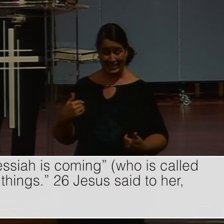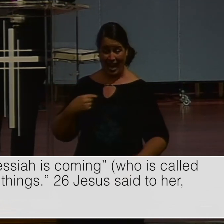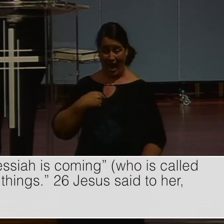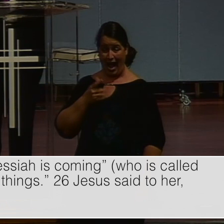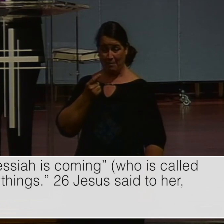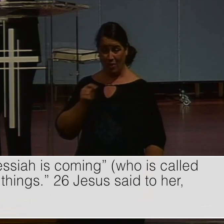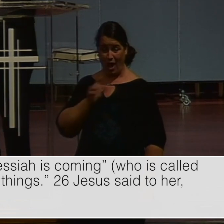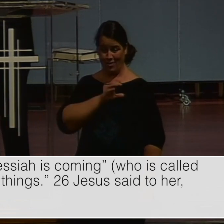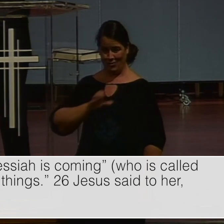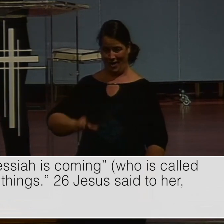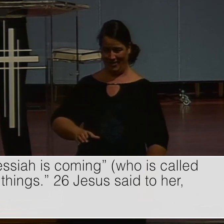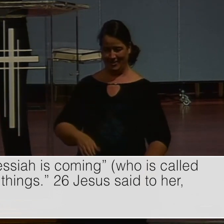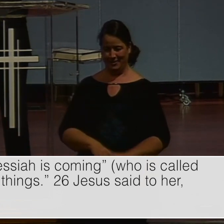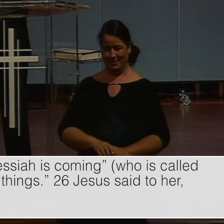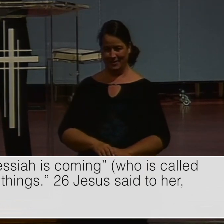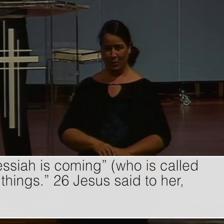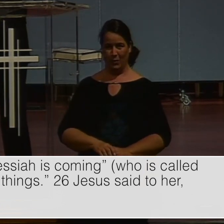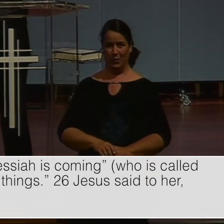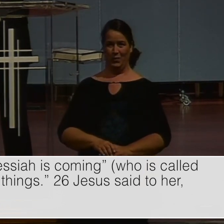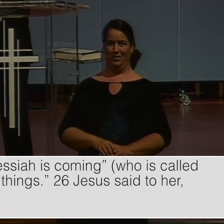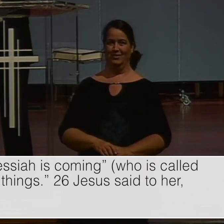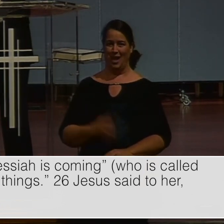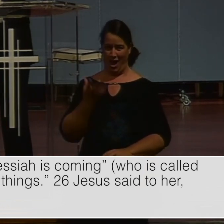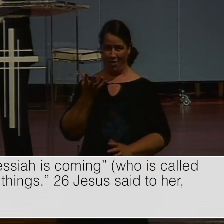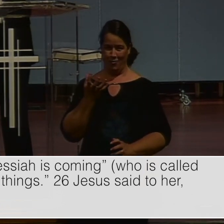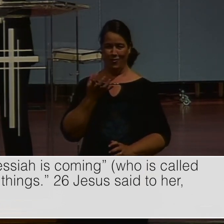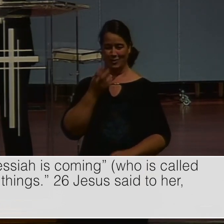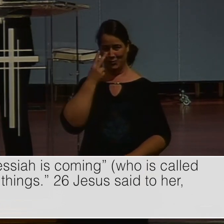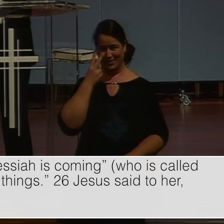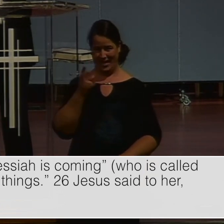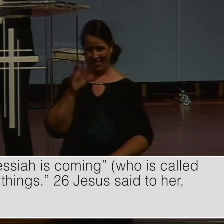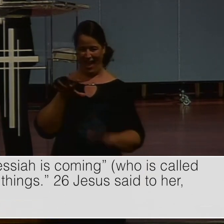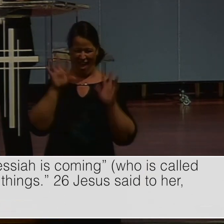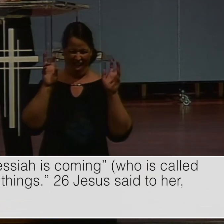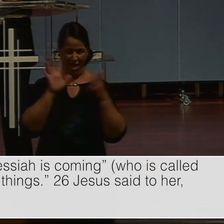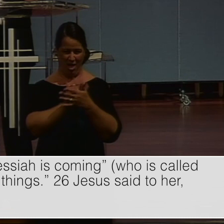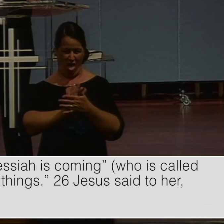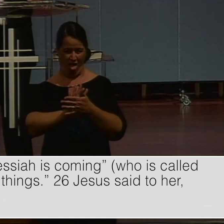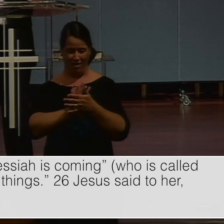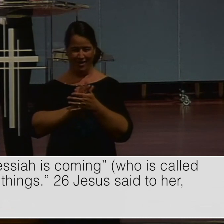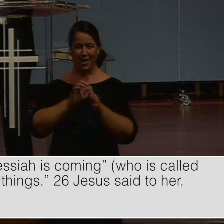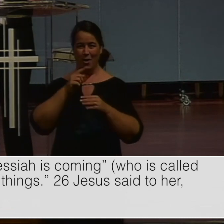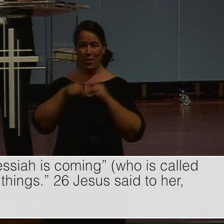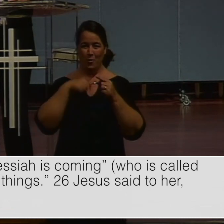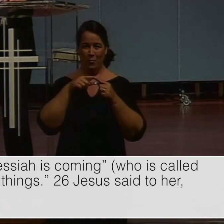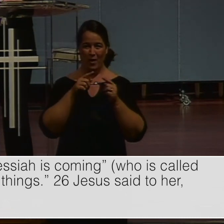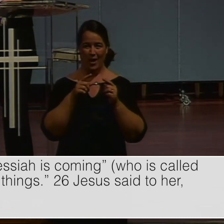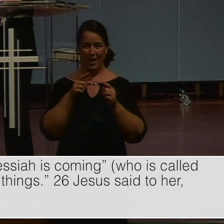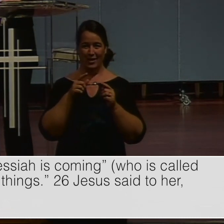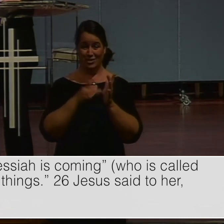Preachers often talk about videos. They'd like to see in heaven. is one. I'd like to see. When. God. Reveals himself. To her.